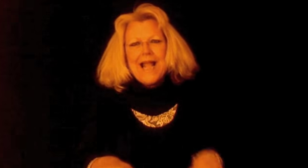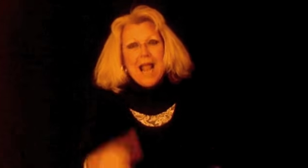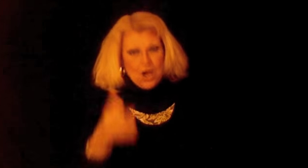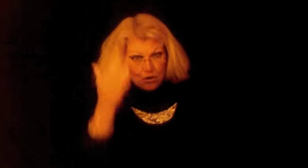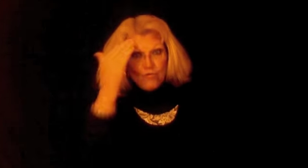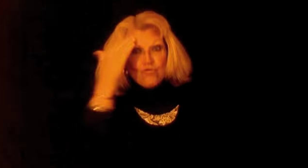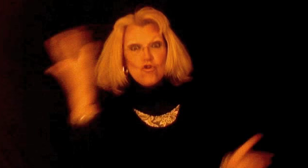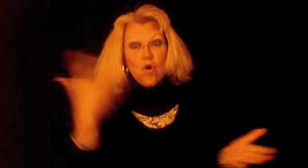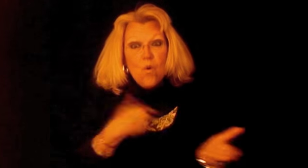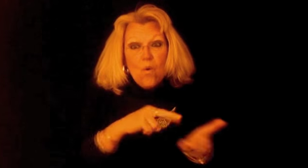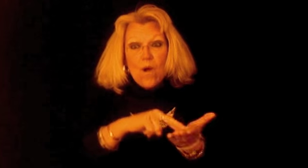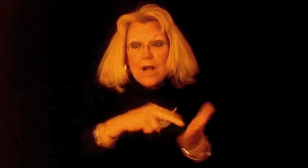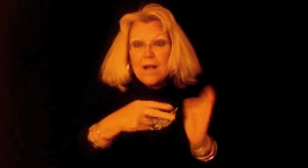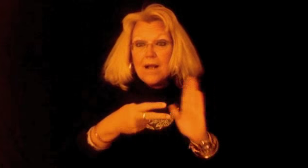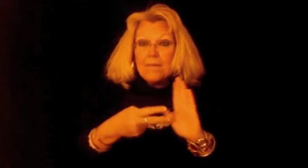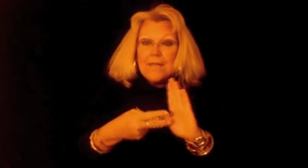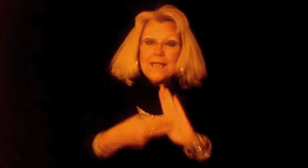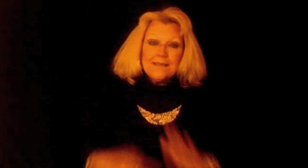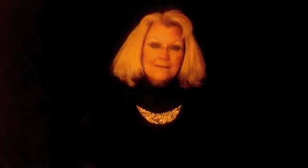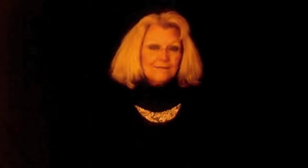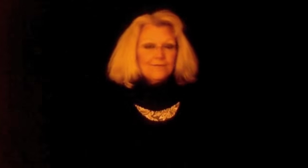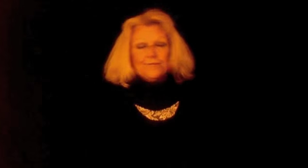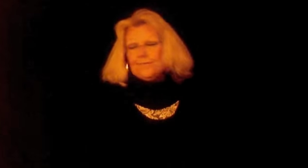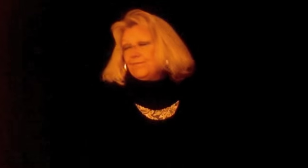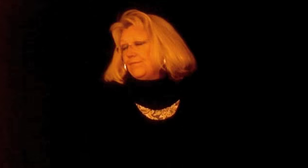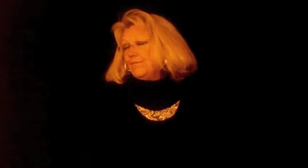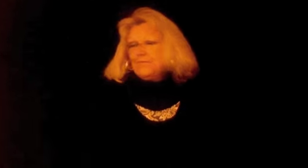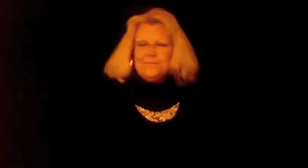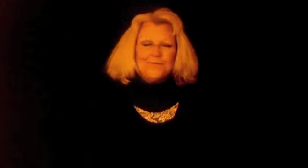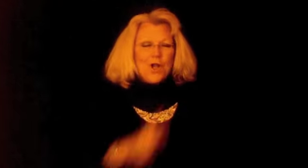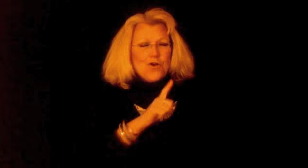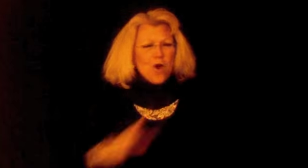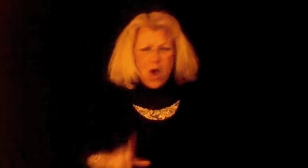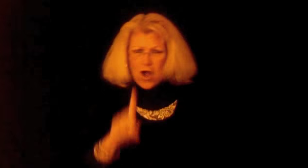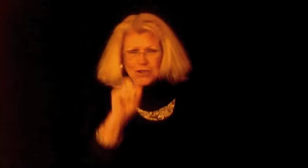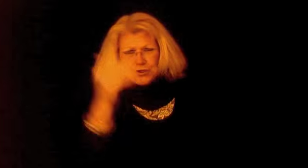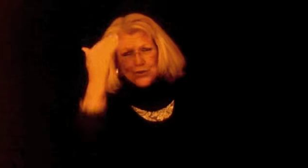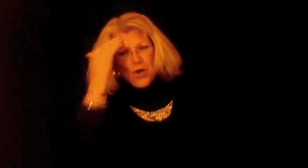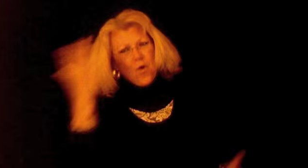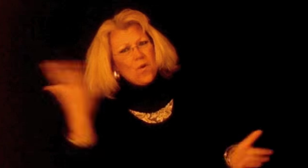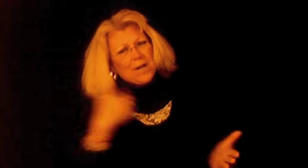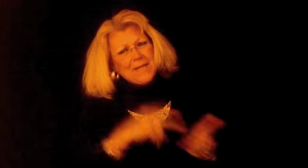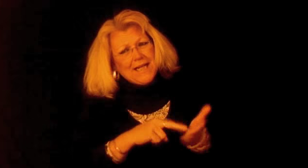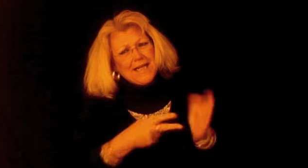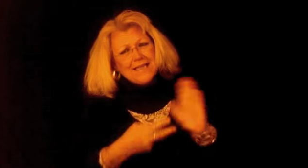stay Do you know what I mean? Lord, do you know what I mean?